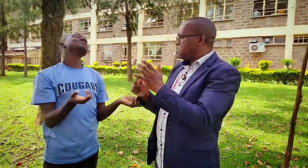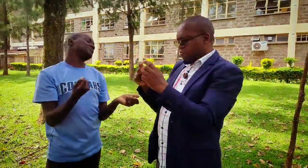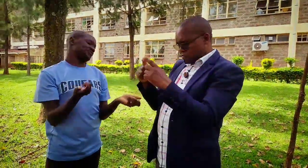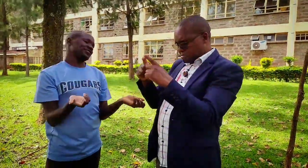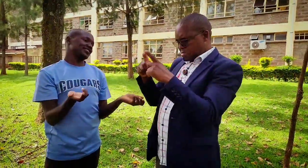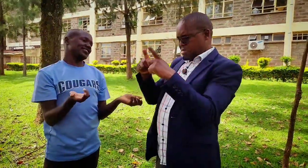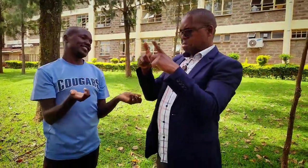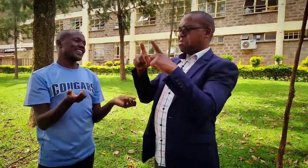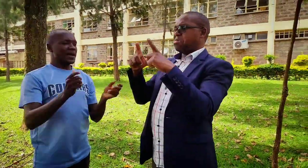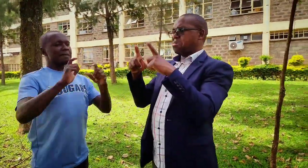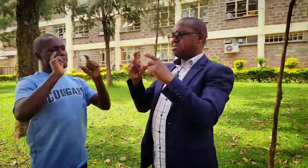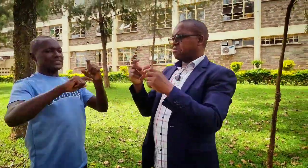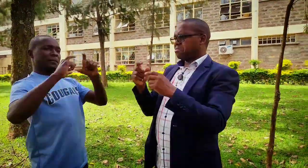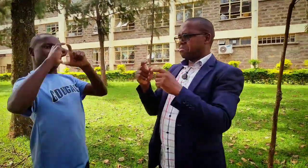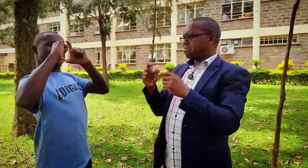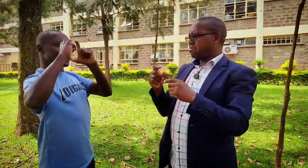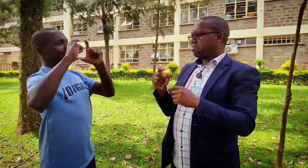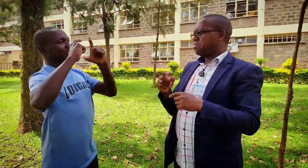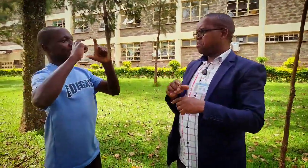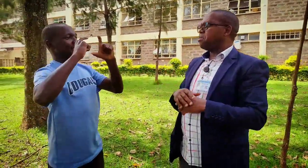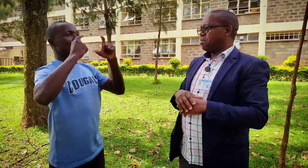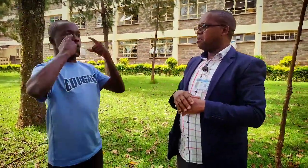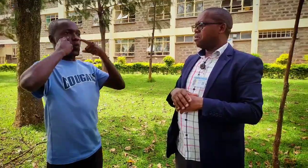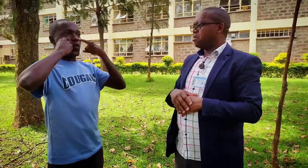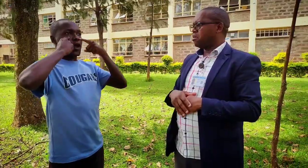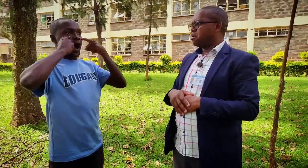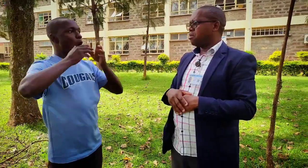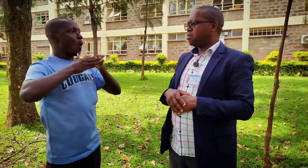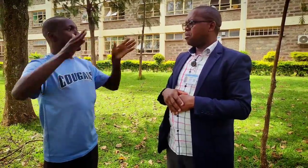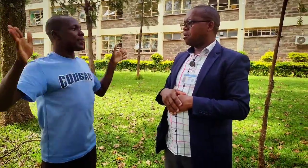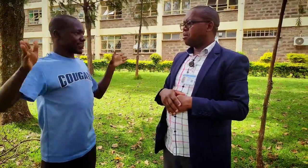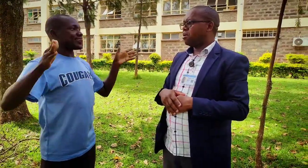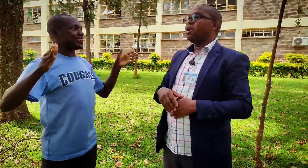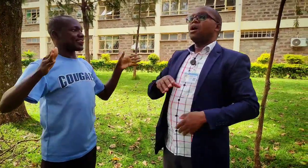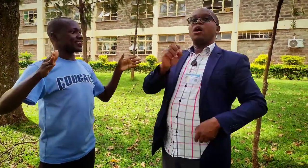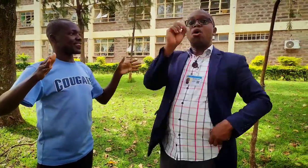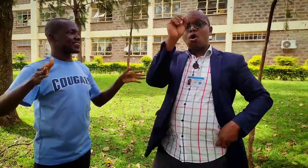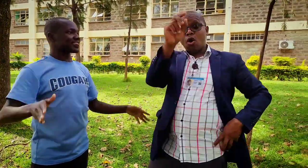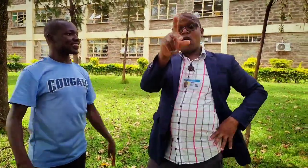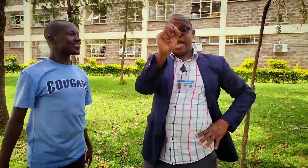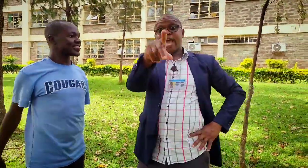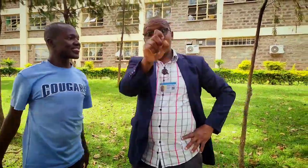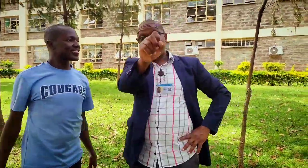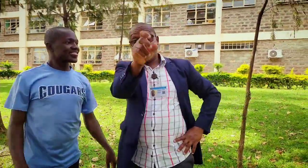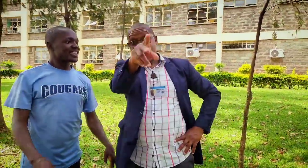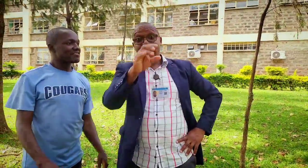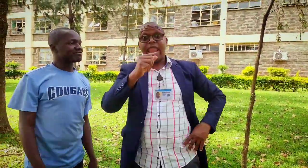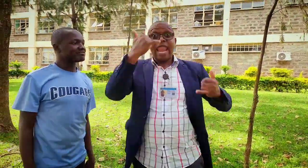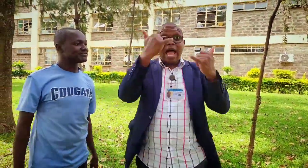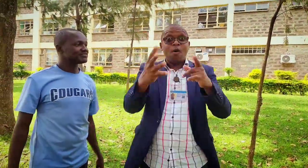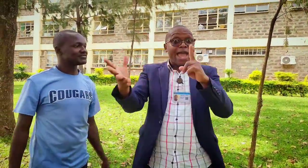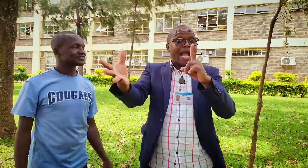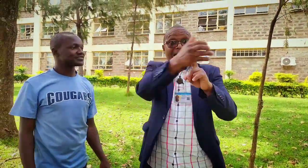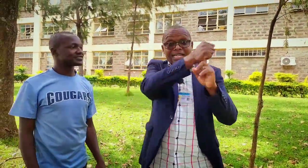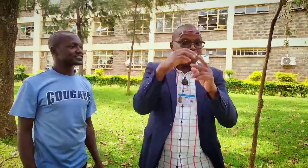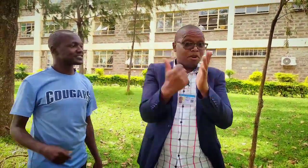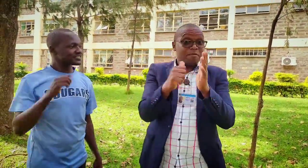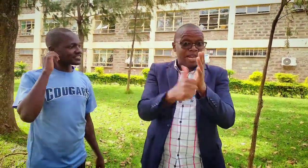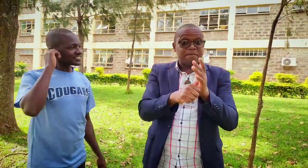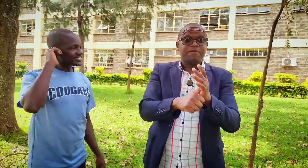it's they have a small space so it is impossible for the deaf to see the space should be wide now